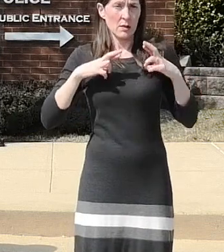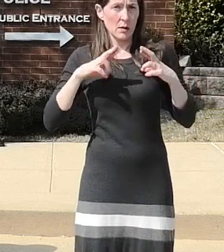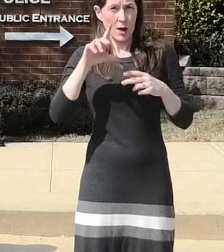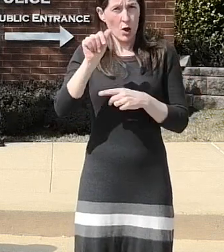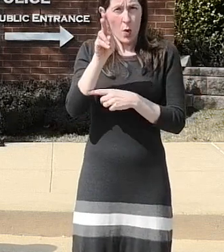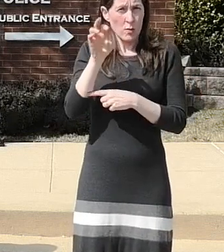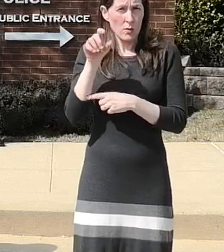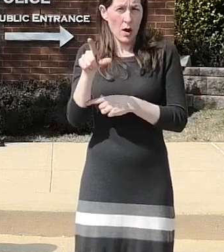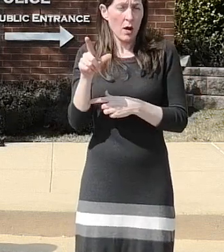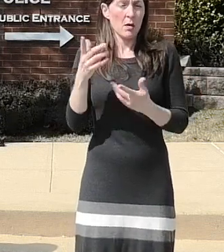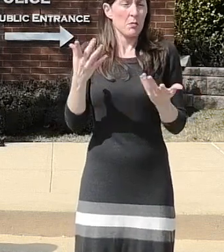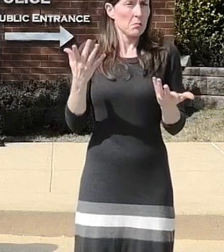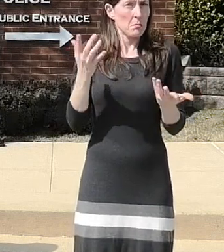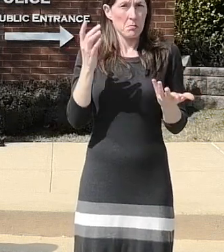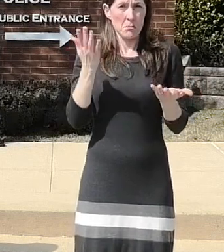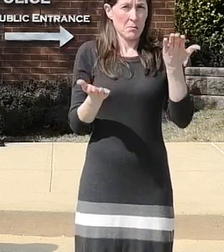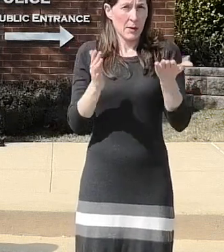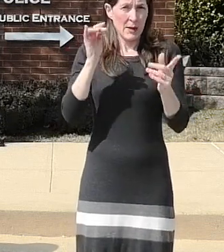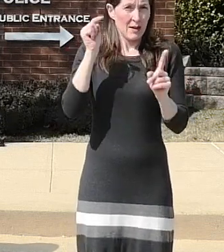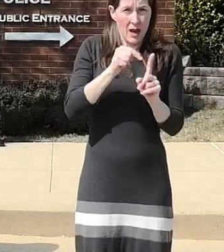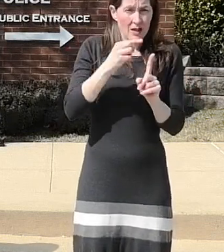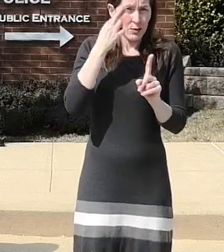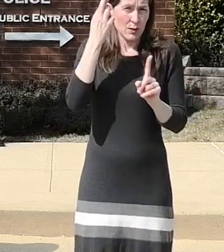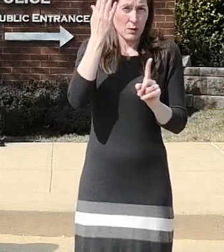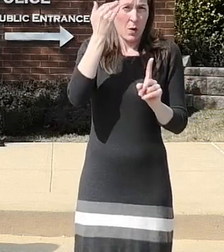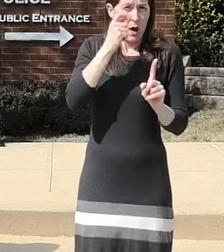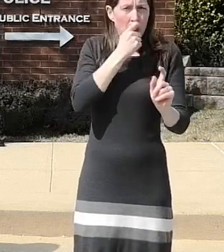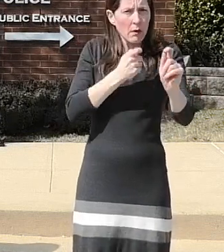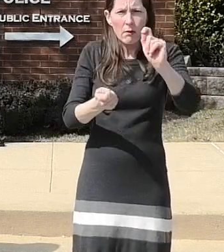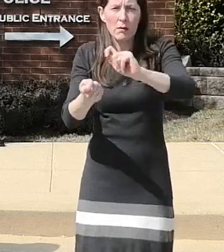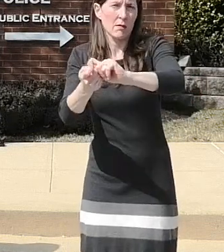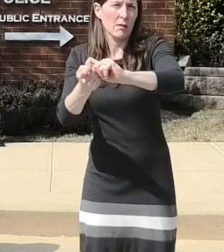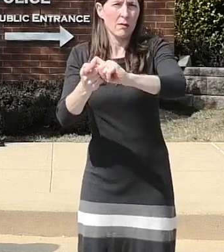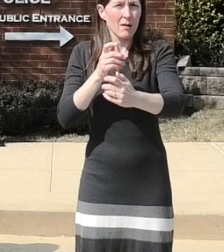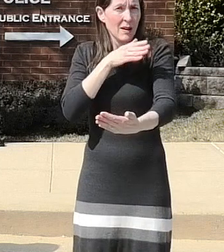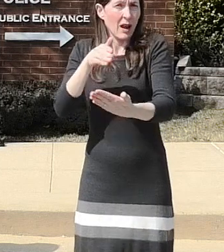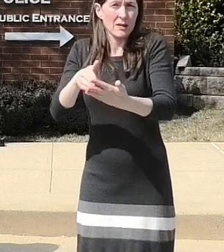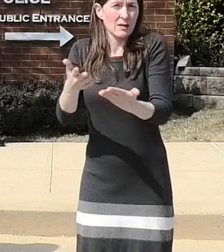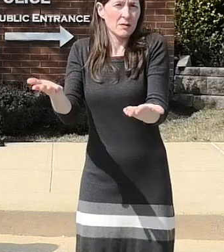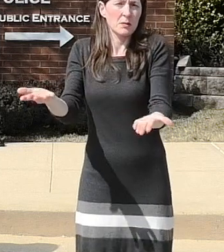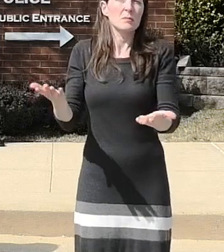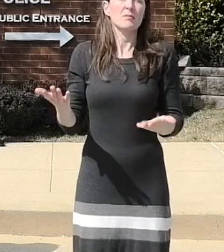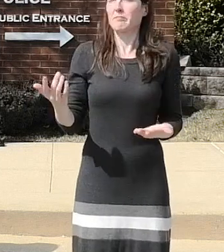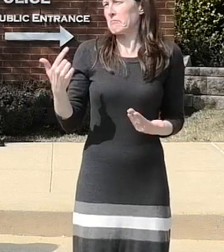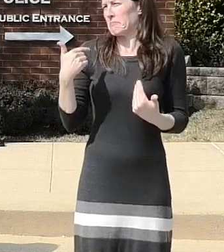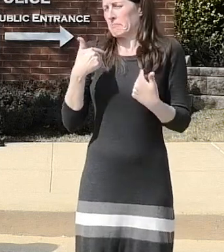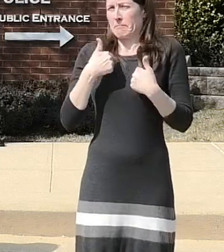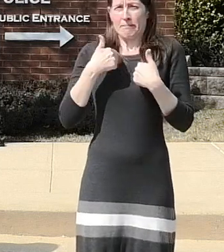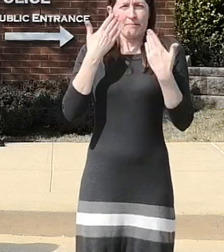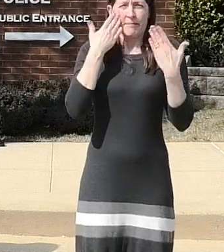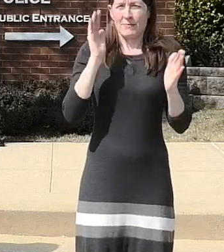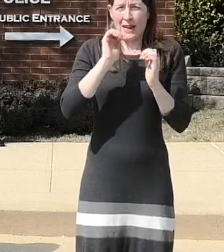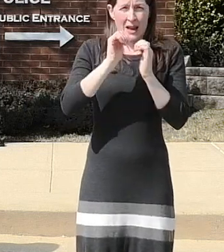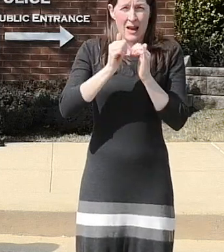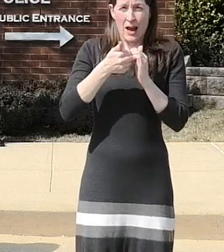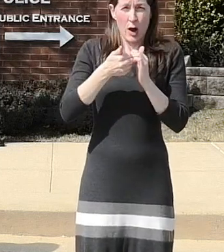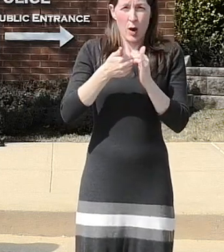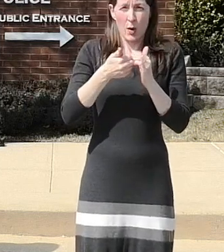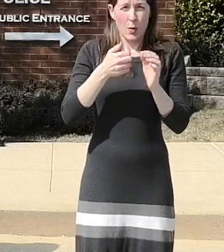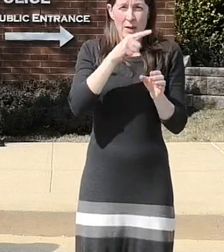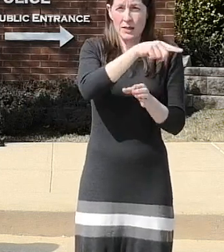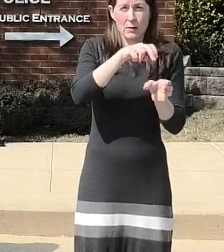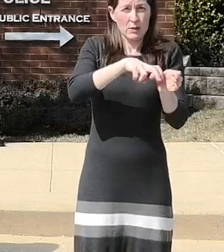retaliation um to that i can't really speak to why he resigned from laurel i would probably direct you to them